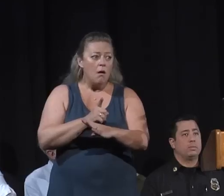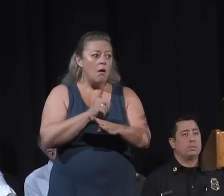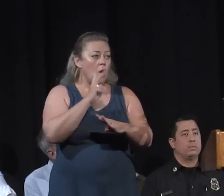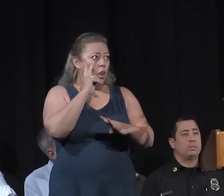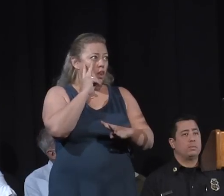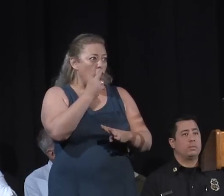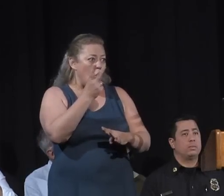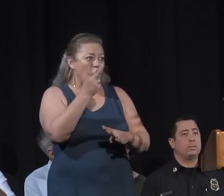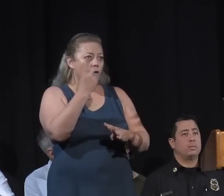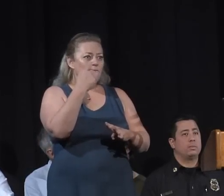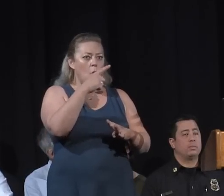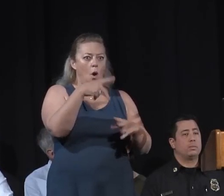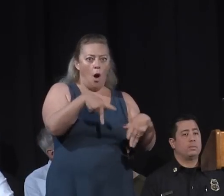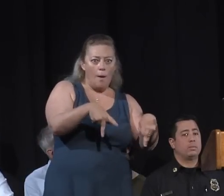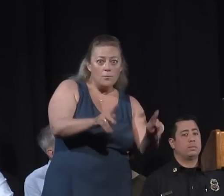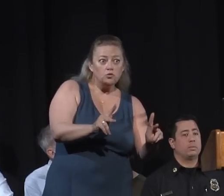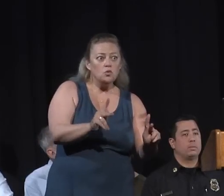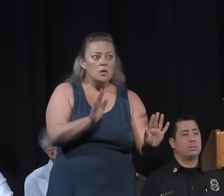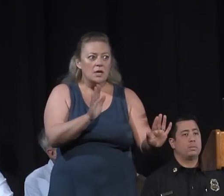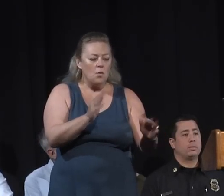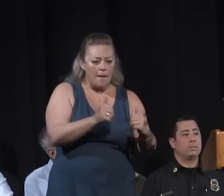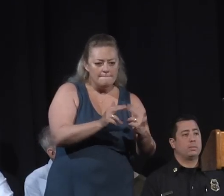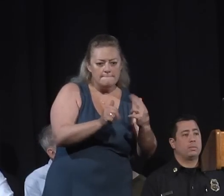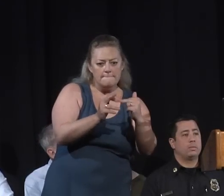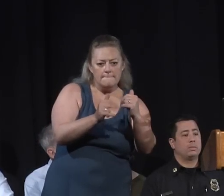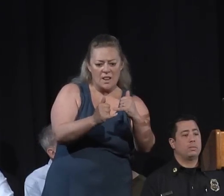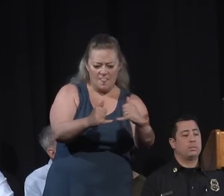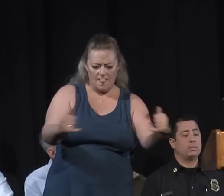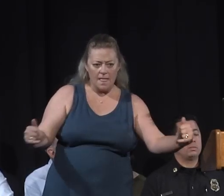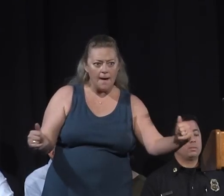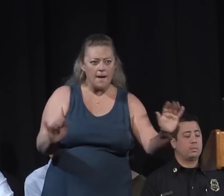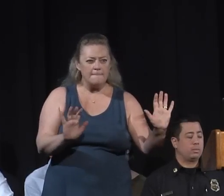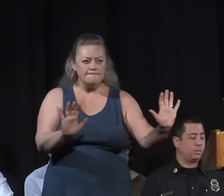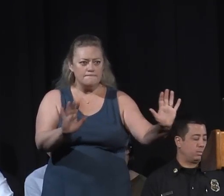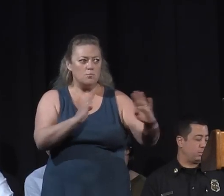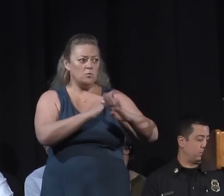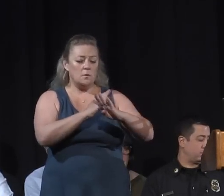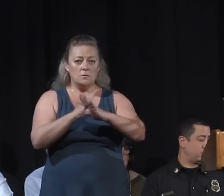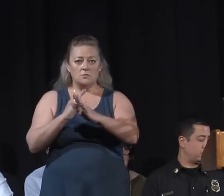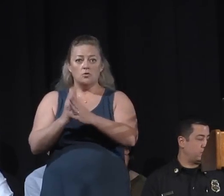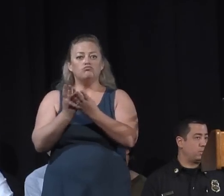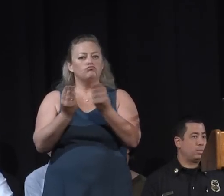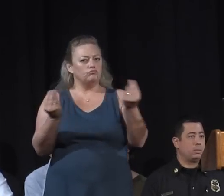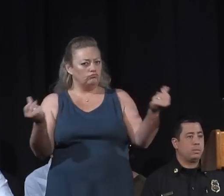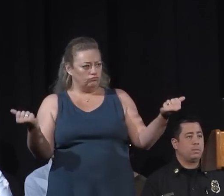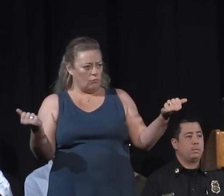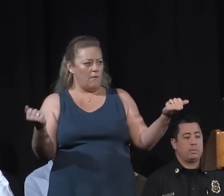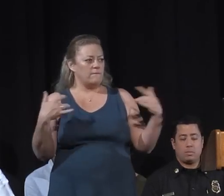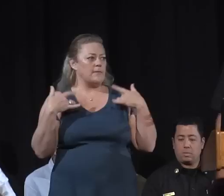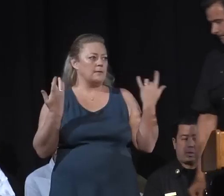opportunities where we are building contingency lines and primary containment lines to bring resolve to the incident. Thank you.